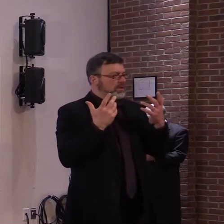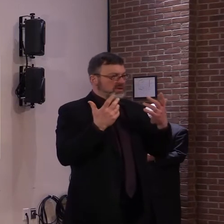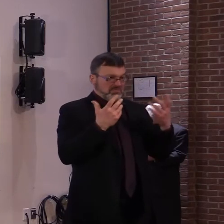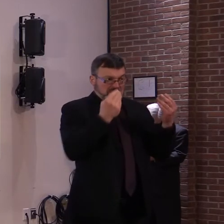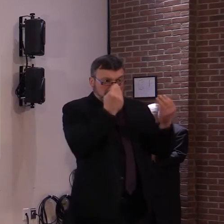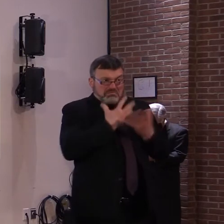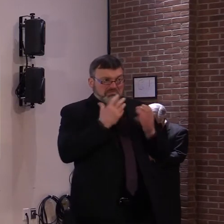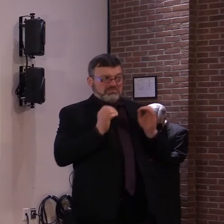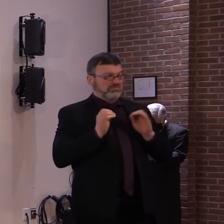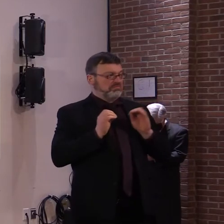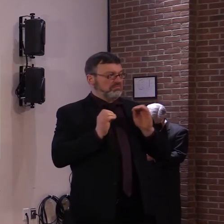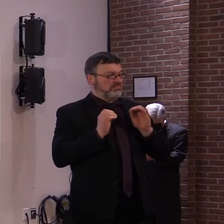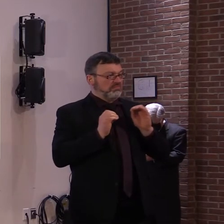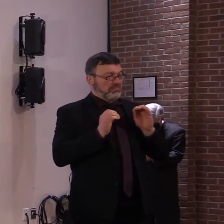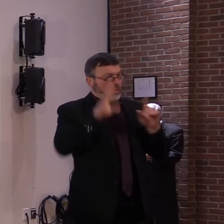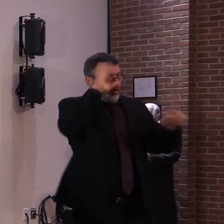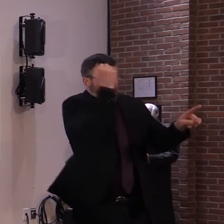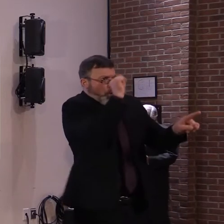that sort either.